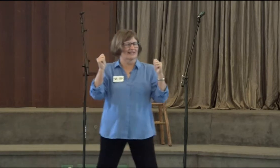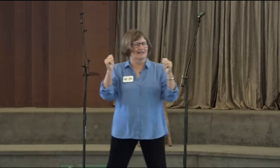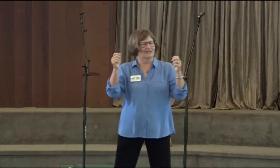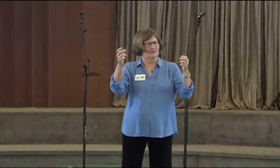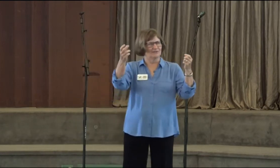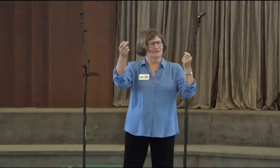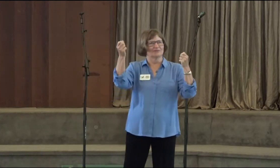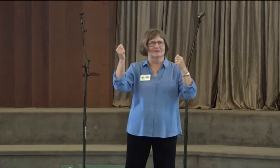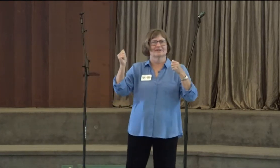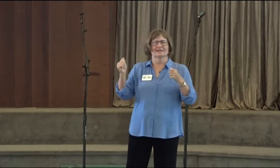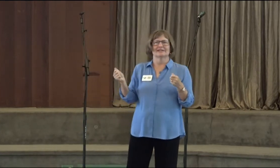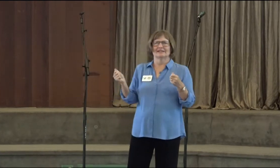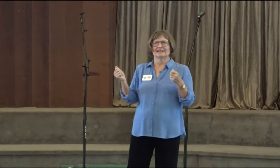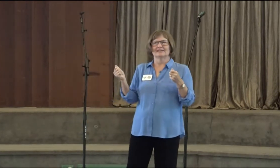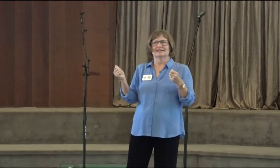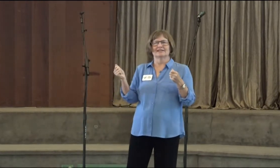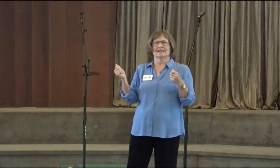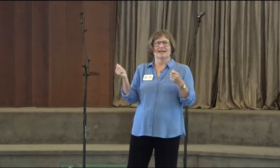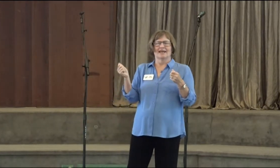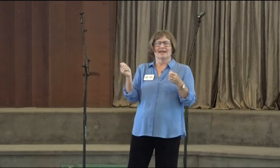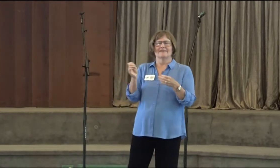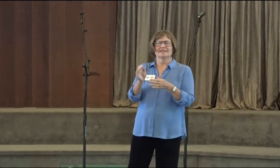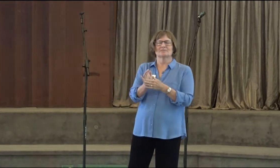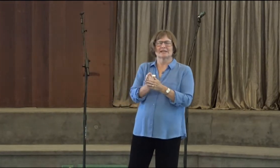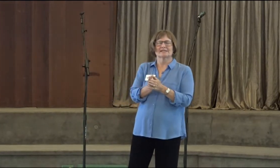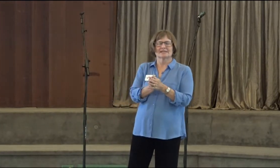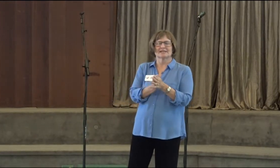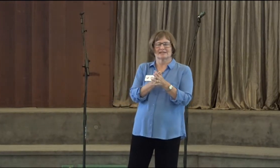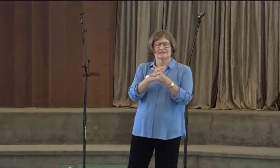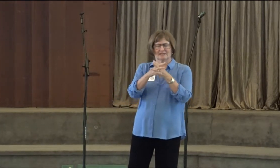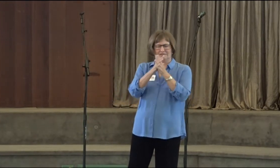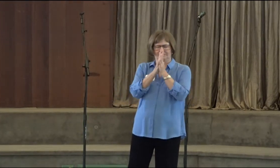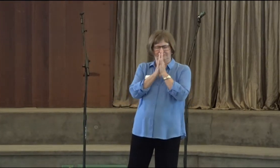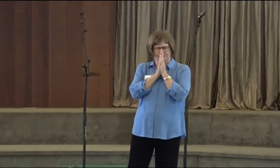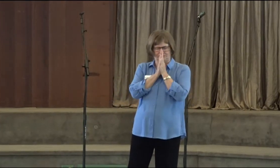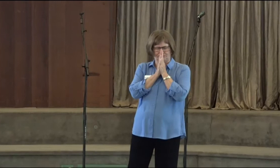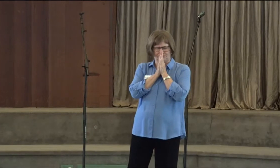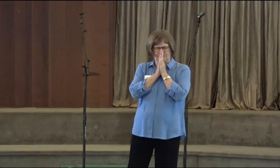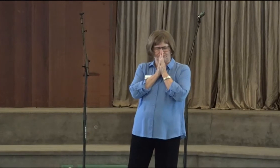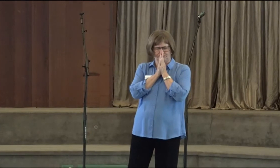last night. thought, oh. And this blessing is,